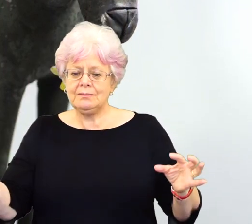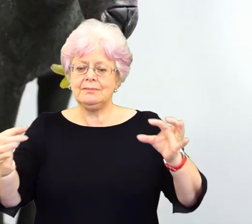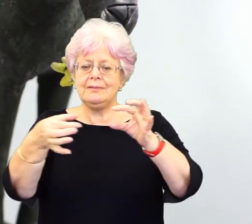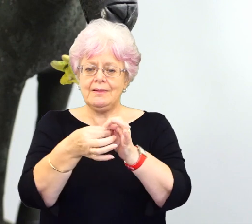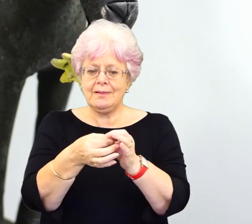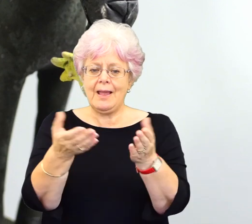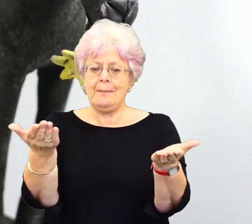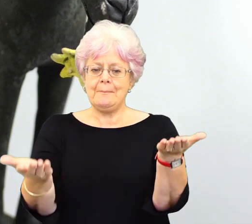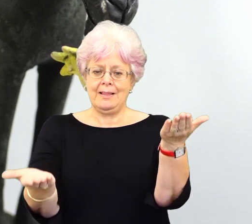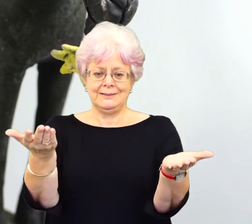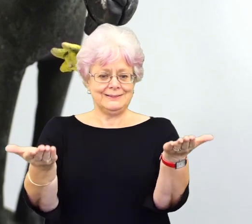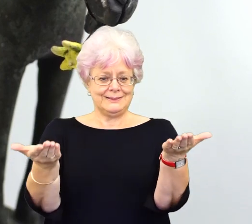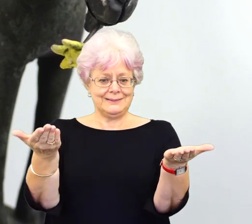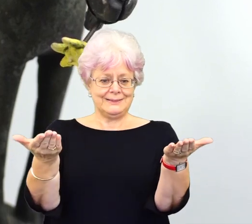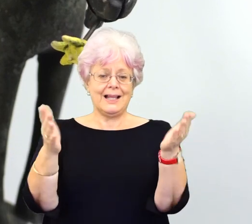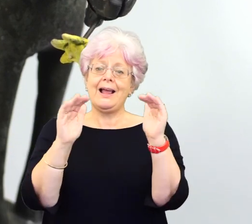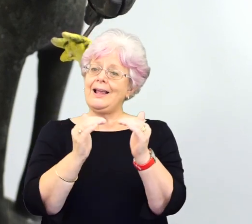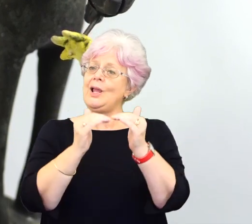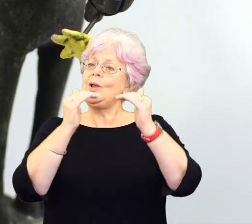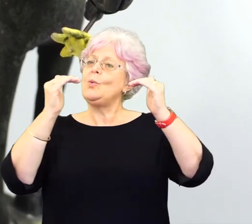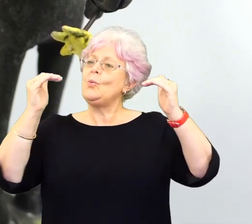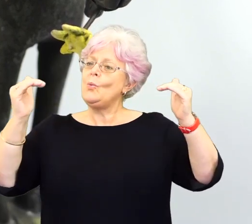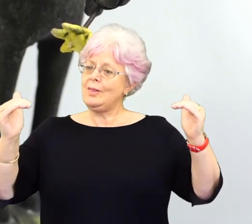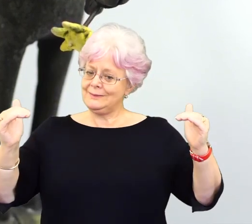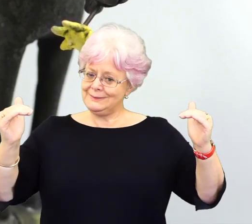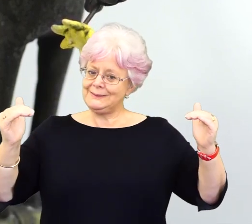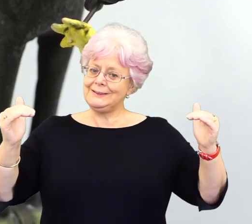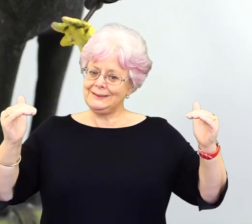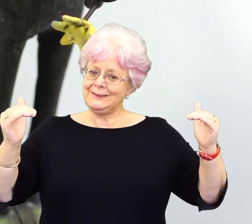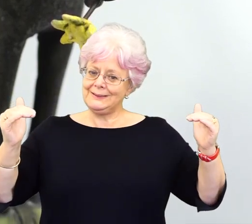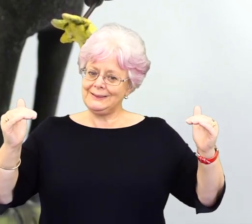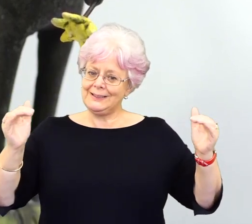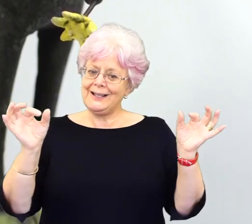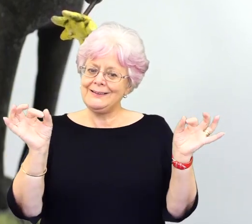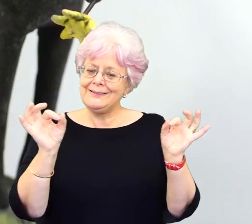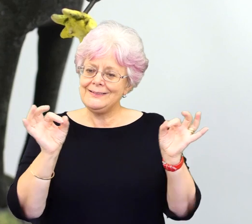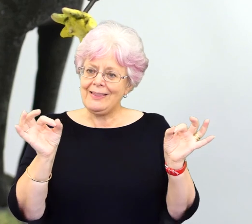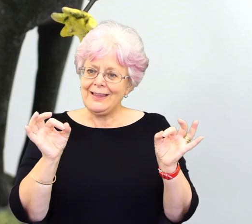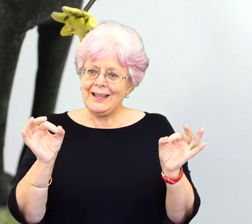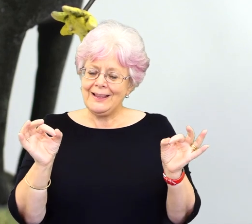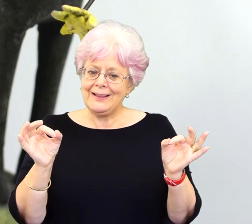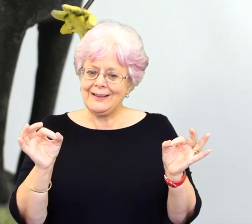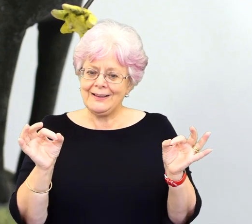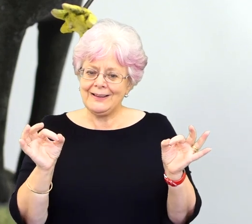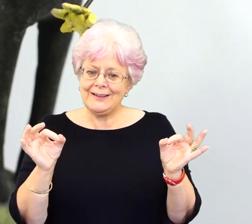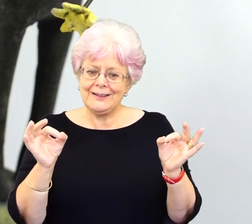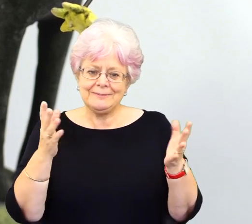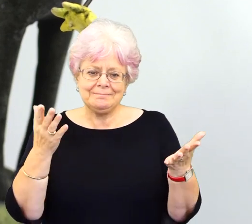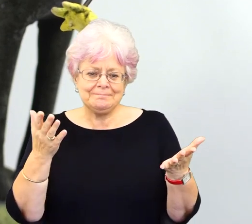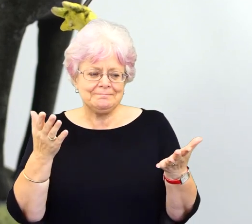and person at that moment in time. Absolutely, absolutely. Equality in terms of, Yes. But it doesn't mean it's necessarily,